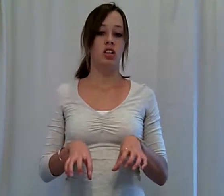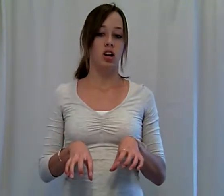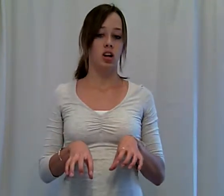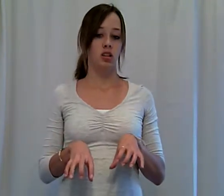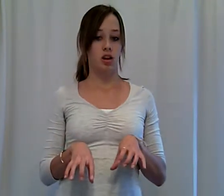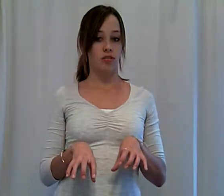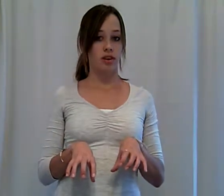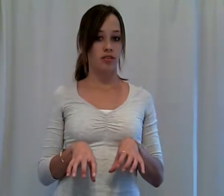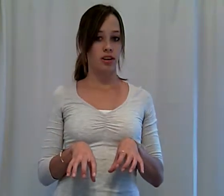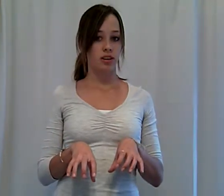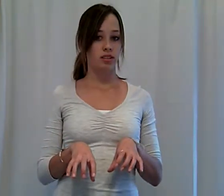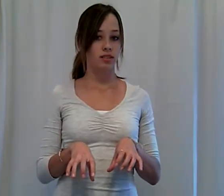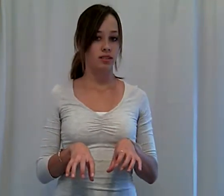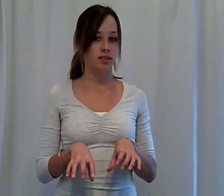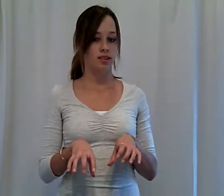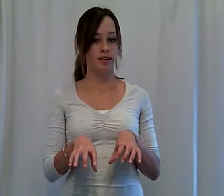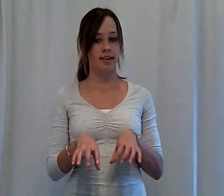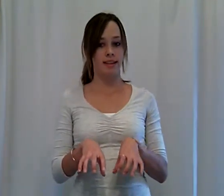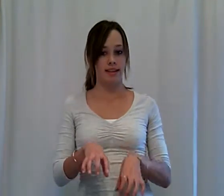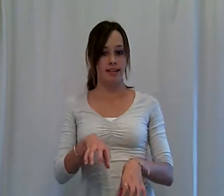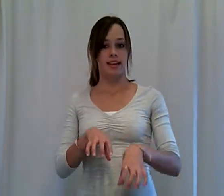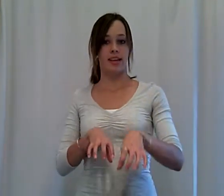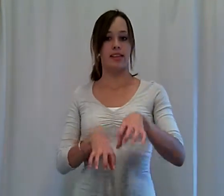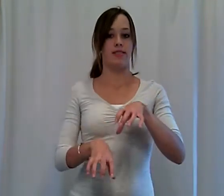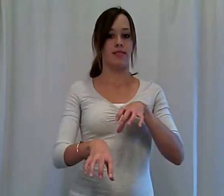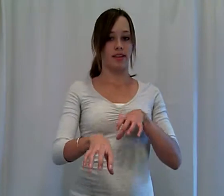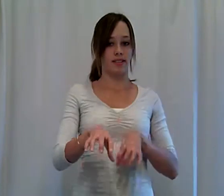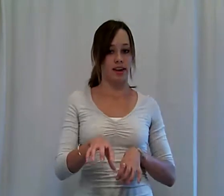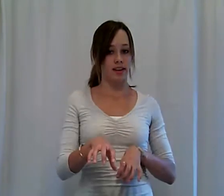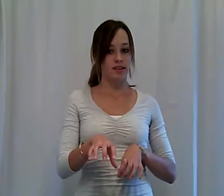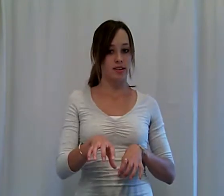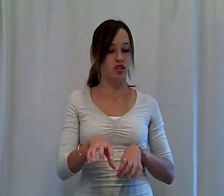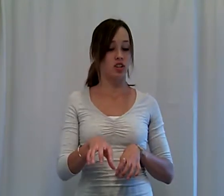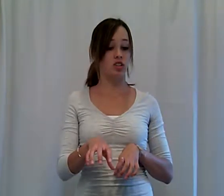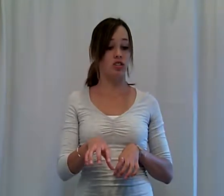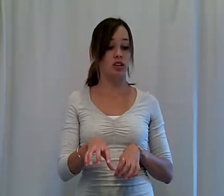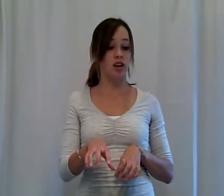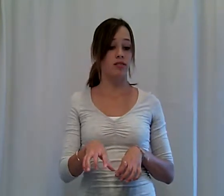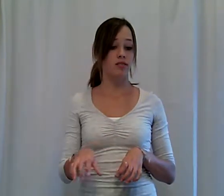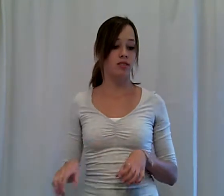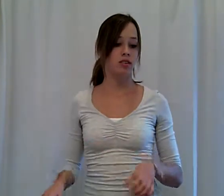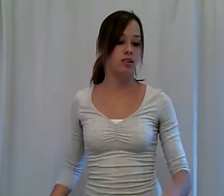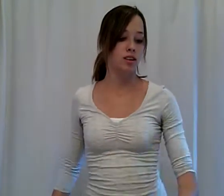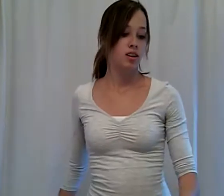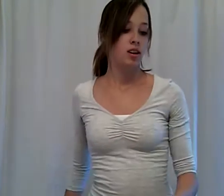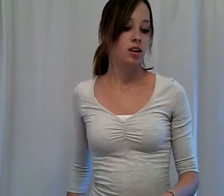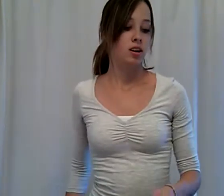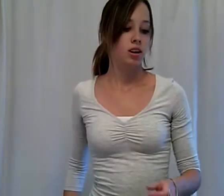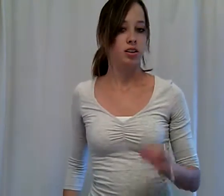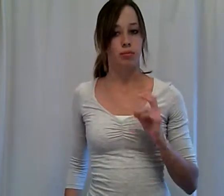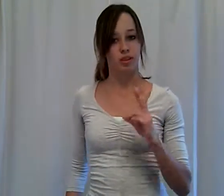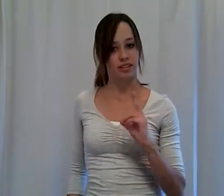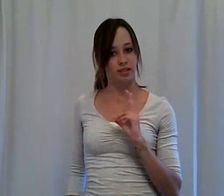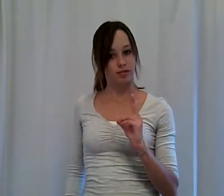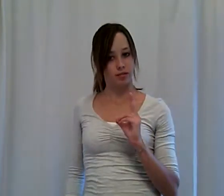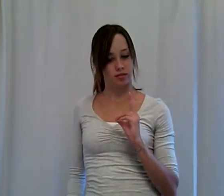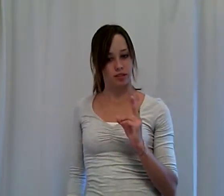do we do